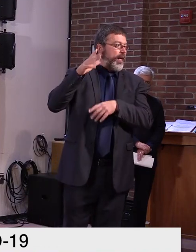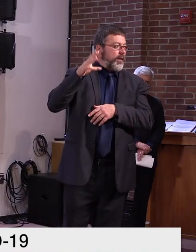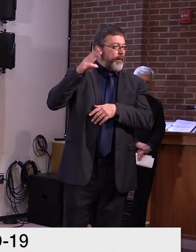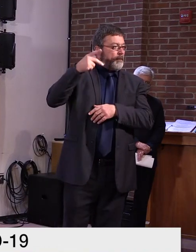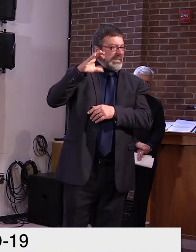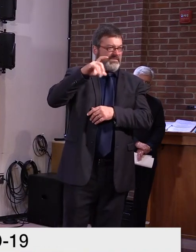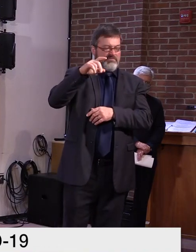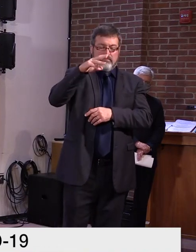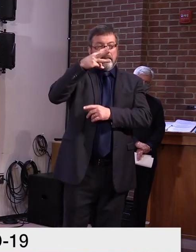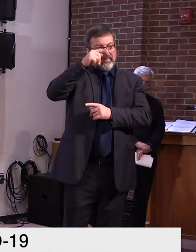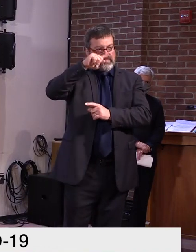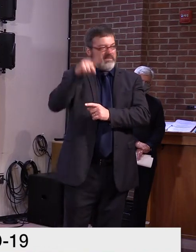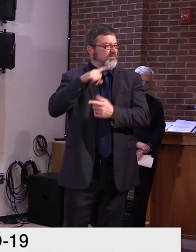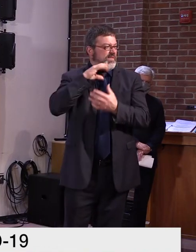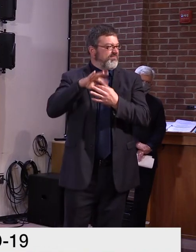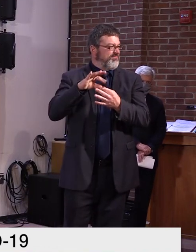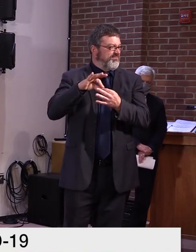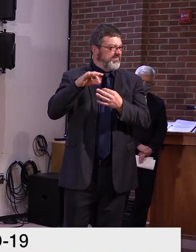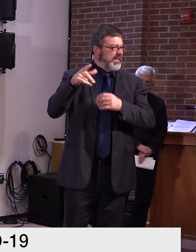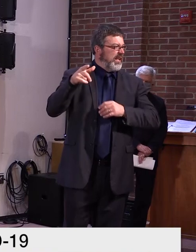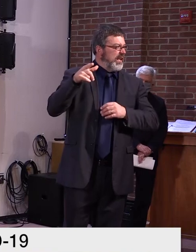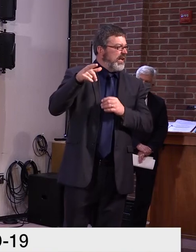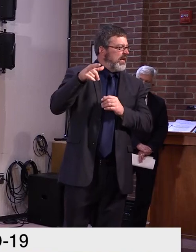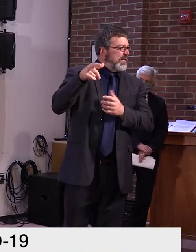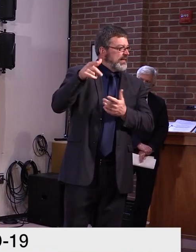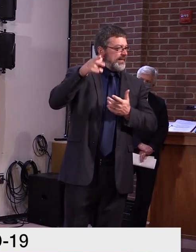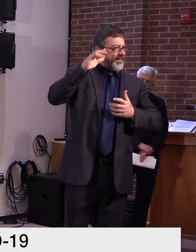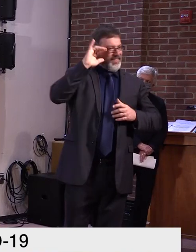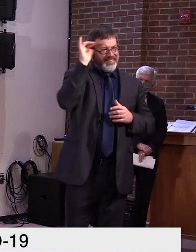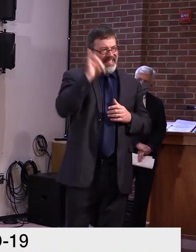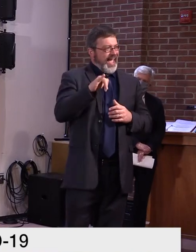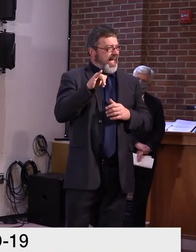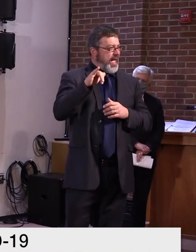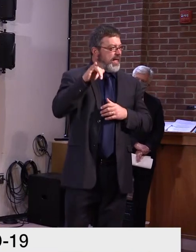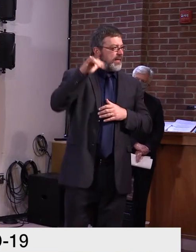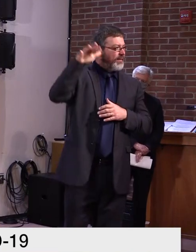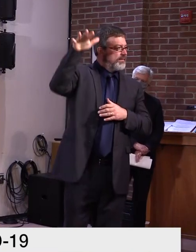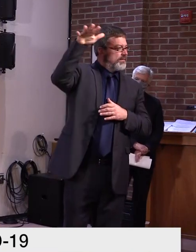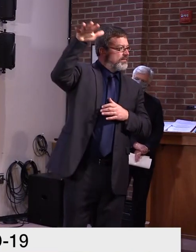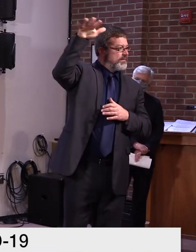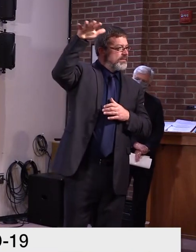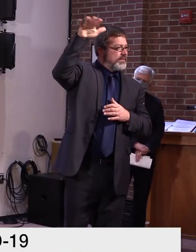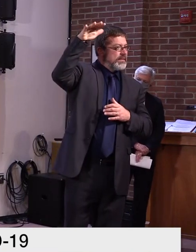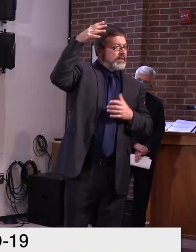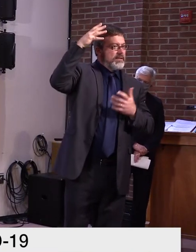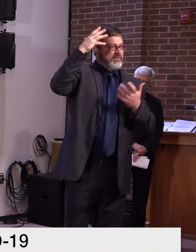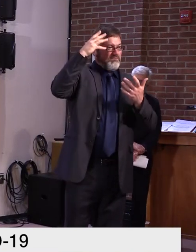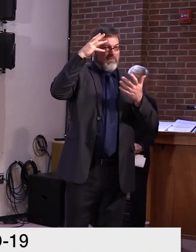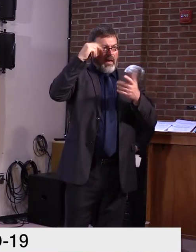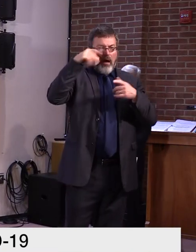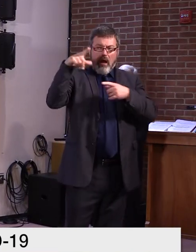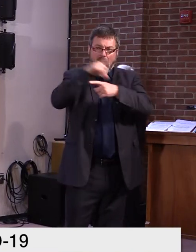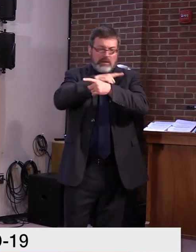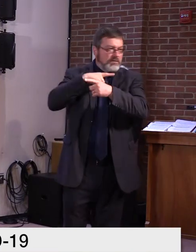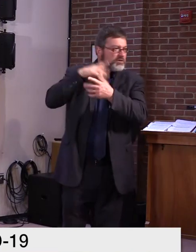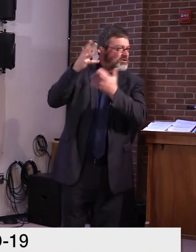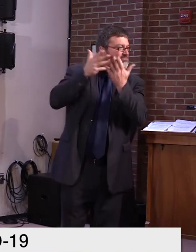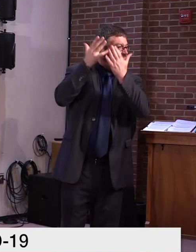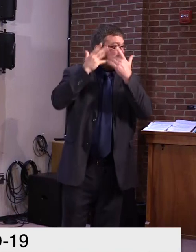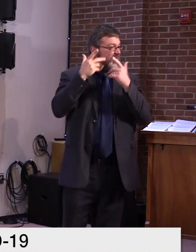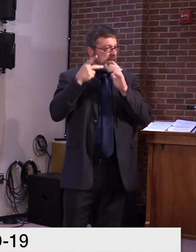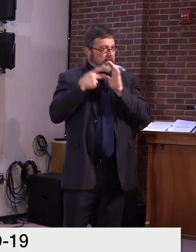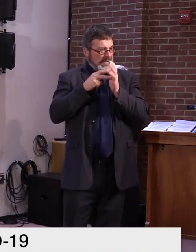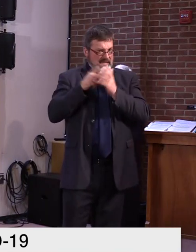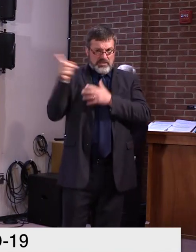desk. Is that to say you're going to veto it? Yeah, I, I, uh, as you know, I sent a letter, uh, to legislative